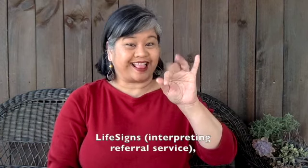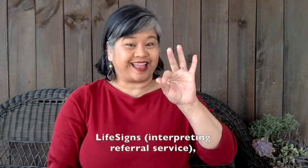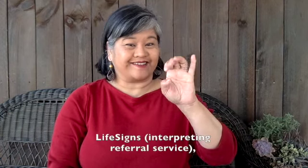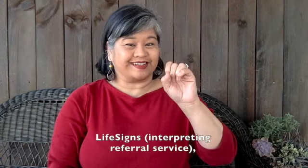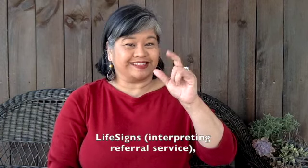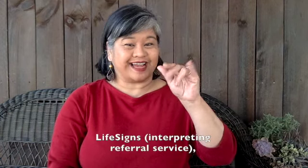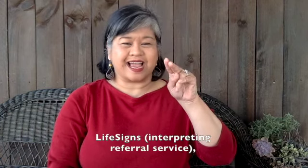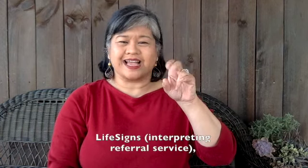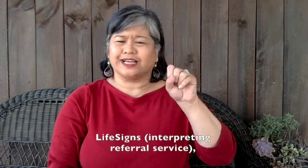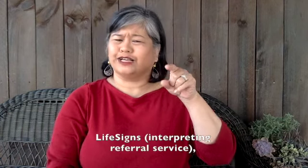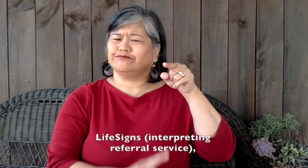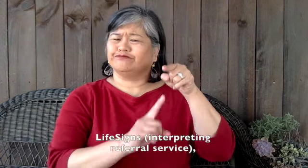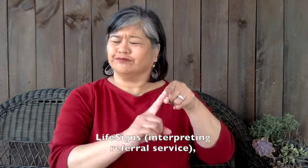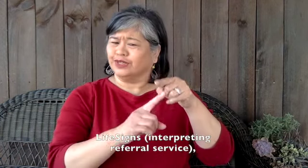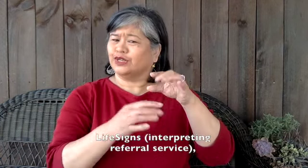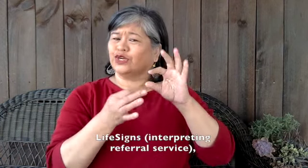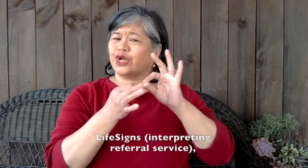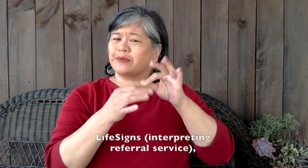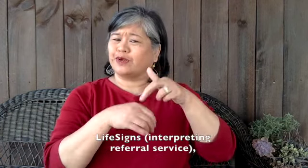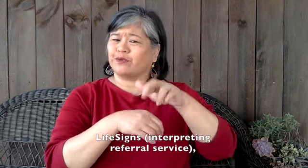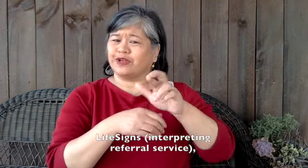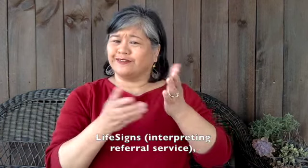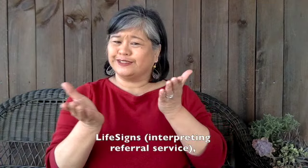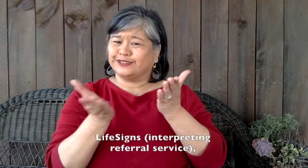LiveSigns and Interpreting Referral Service,